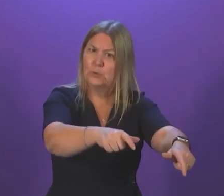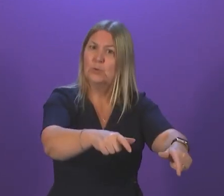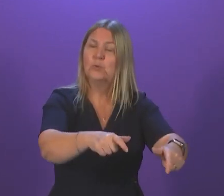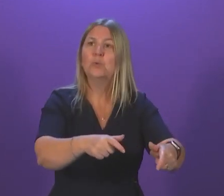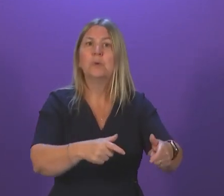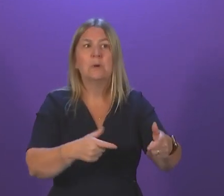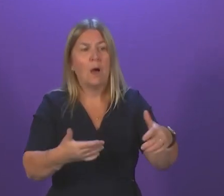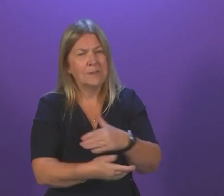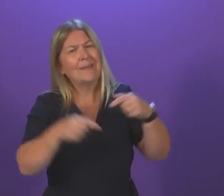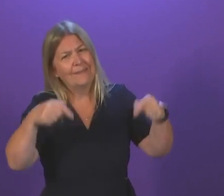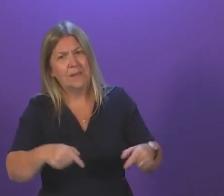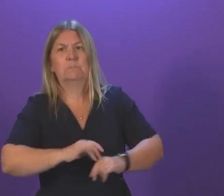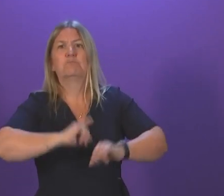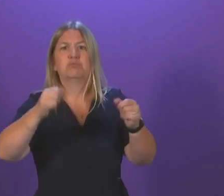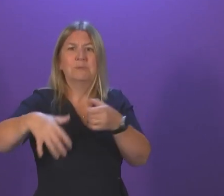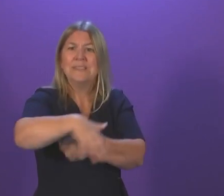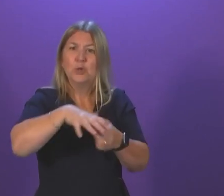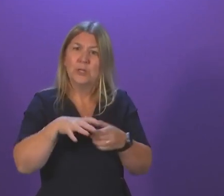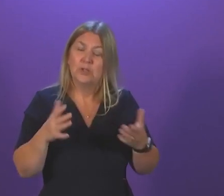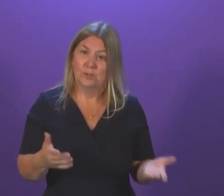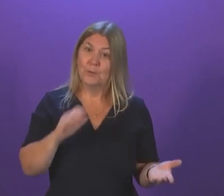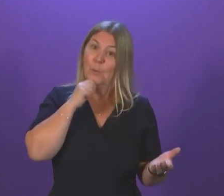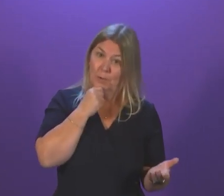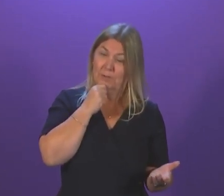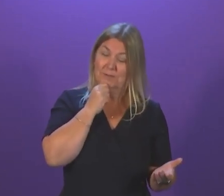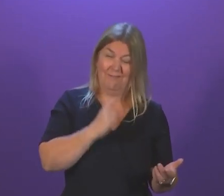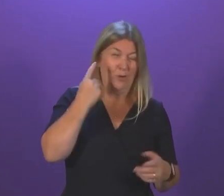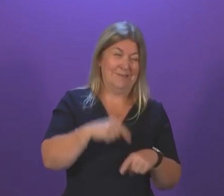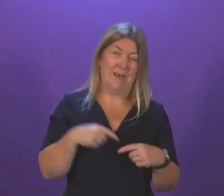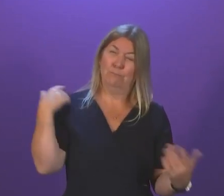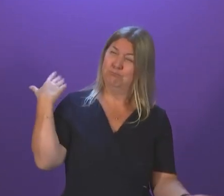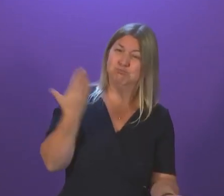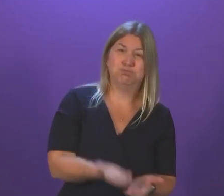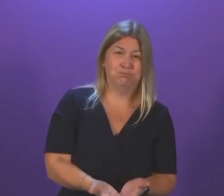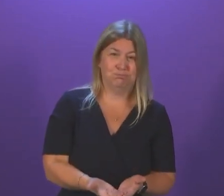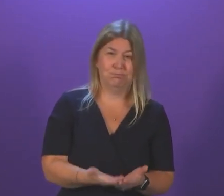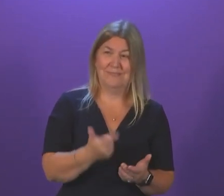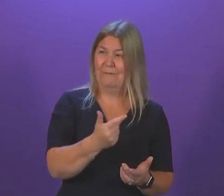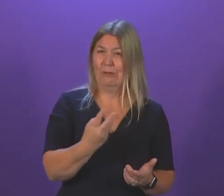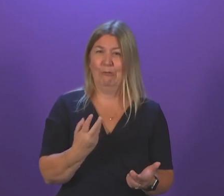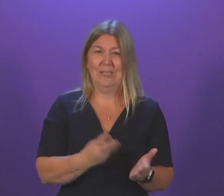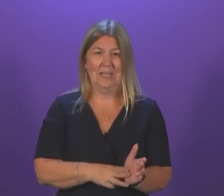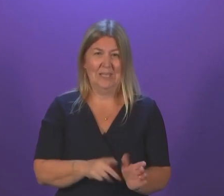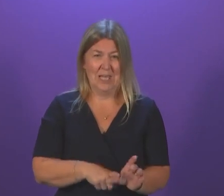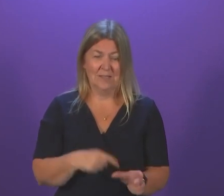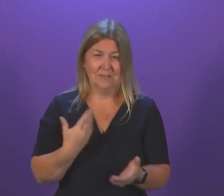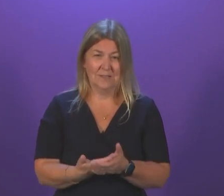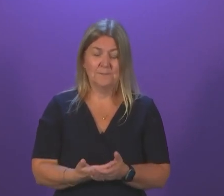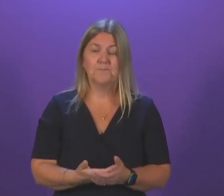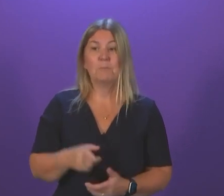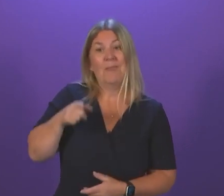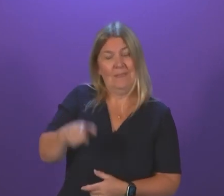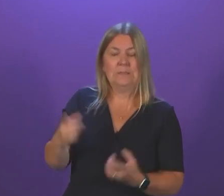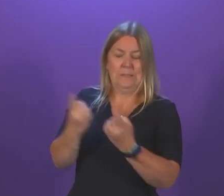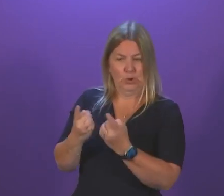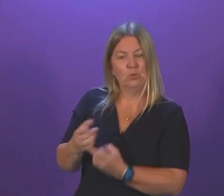difficult circumstances that our National Health Service has probably faced since its establishment. Now, on the issue of cervical screening,